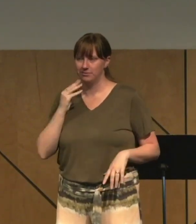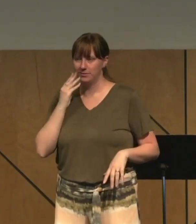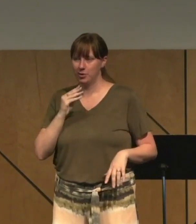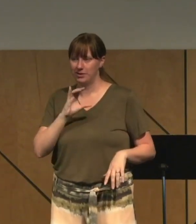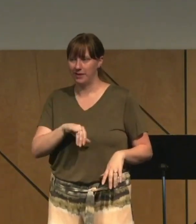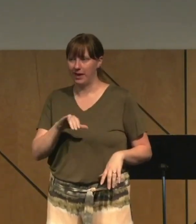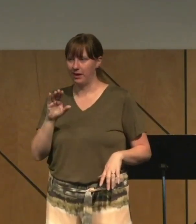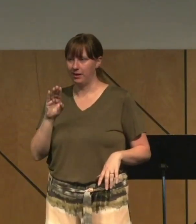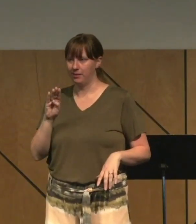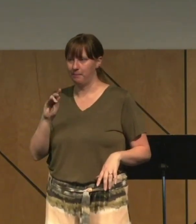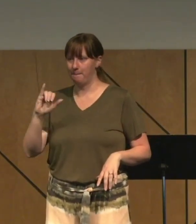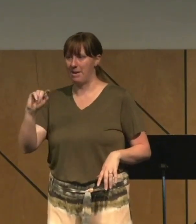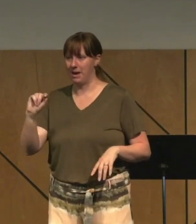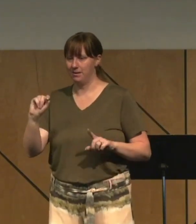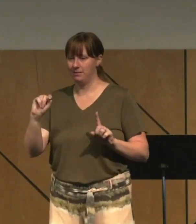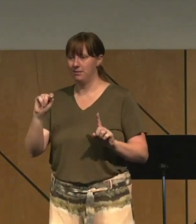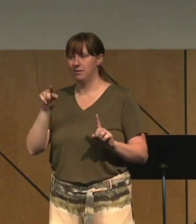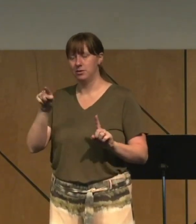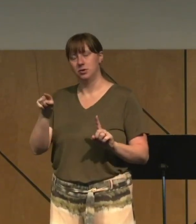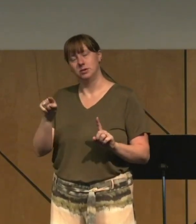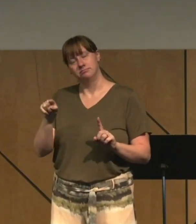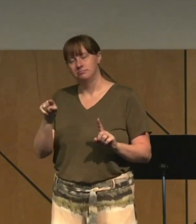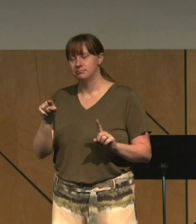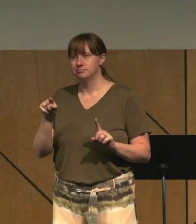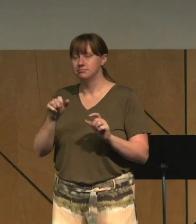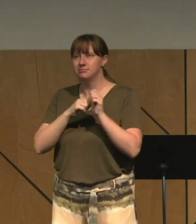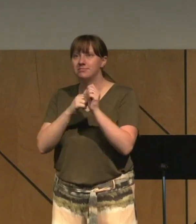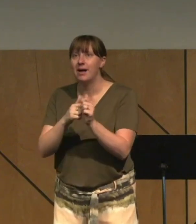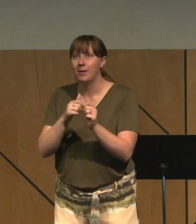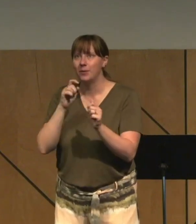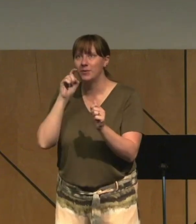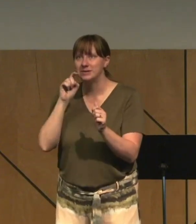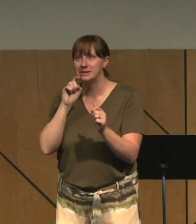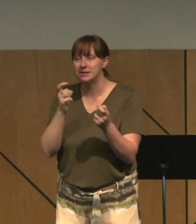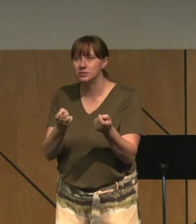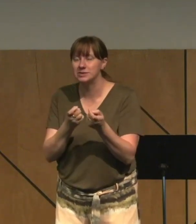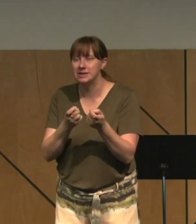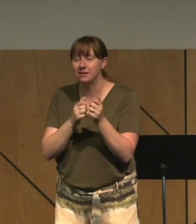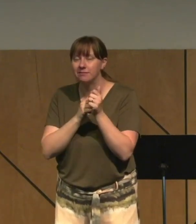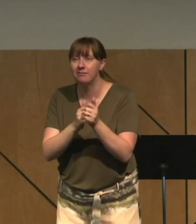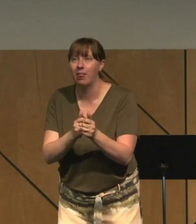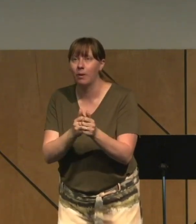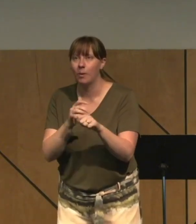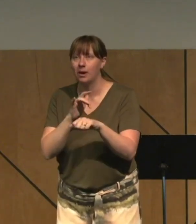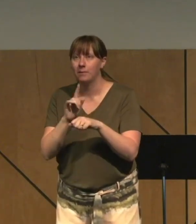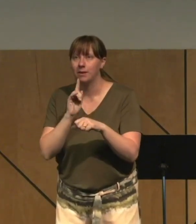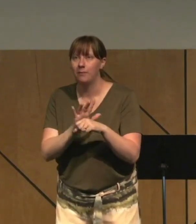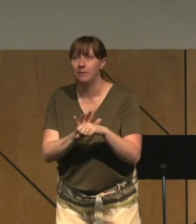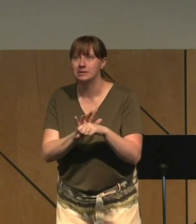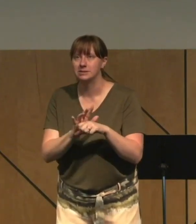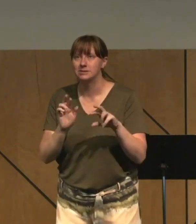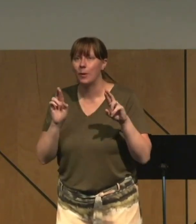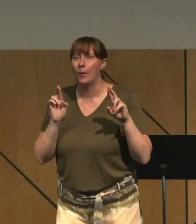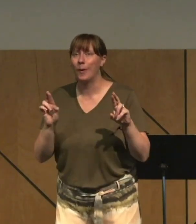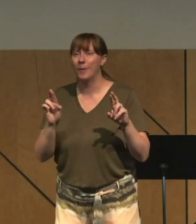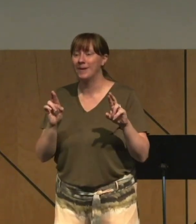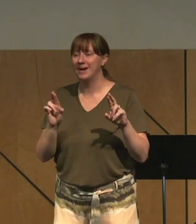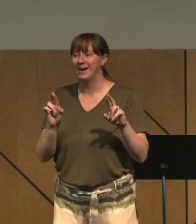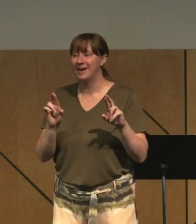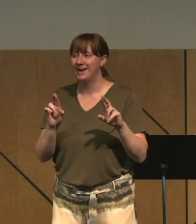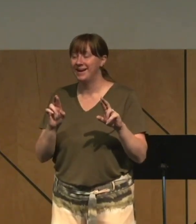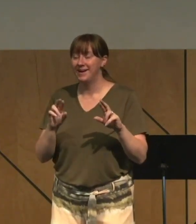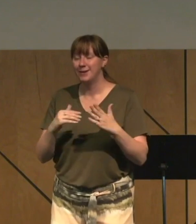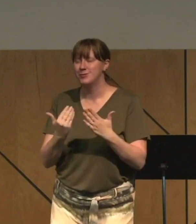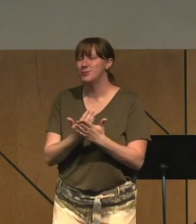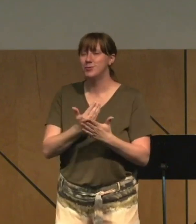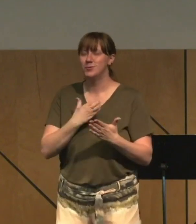You gave yourself over to sexual sin with the hopes of some renewed passion. And now all you feel